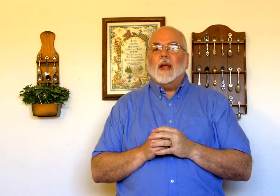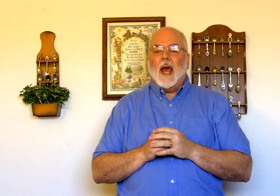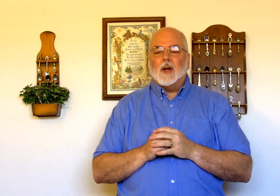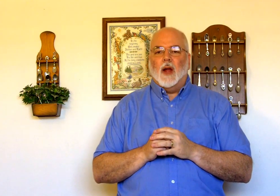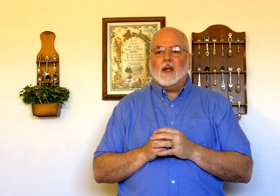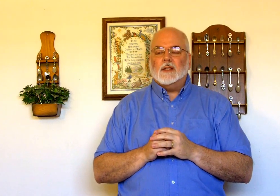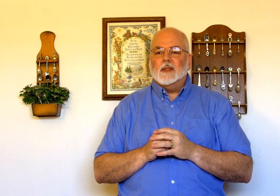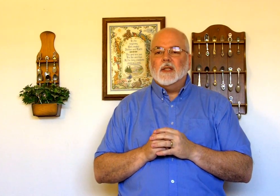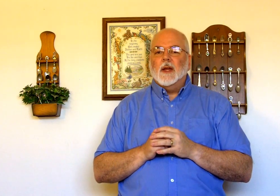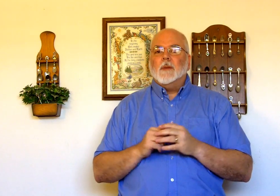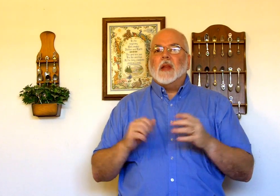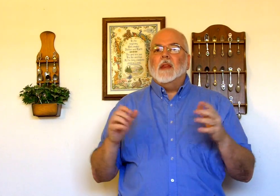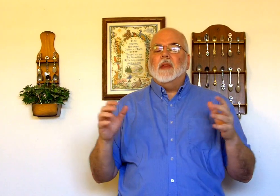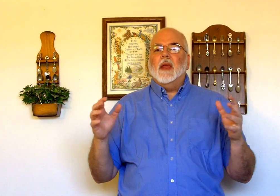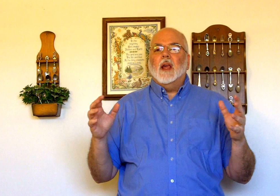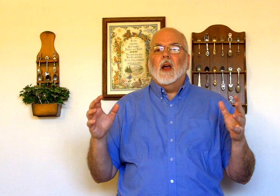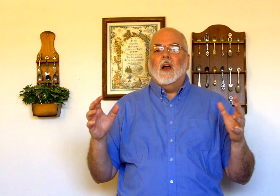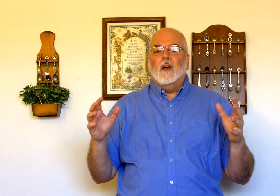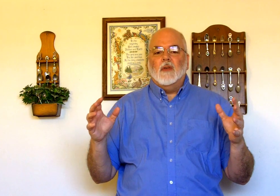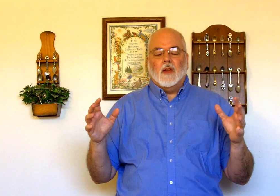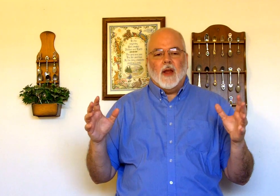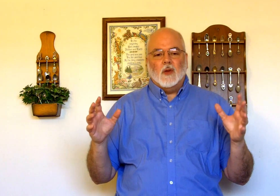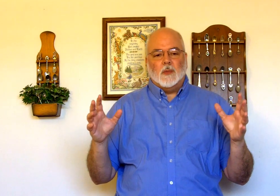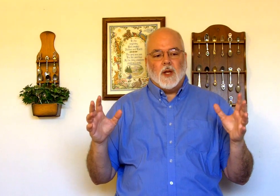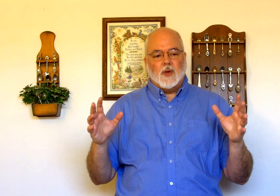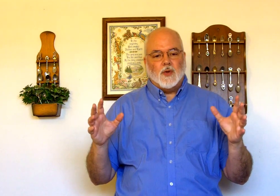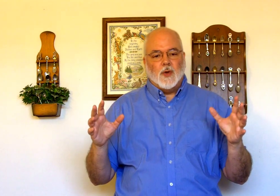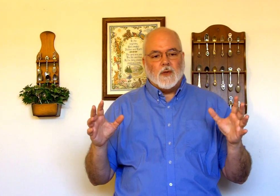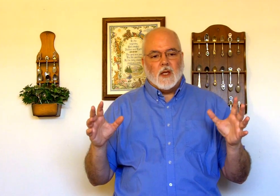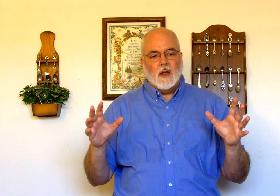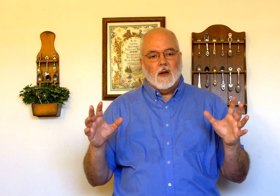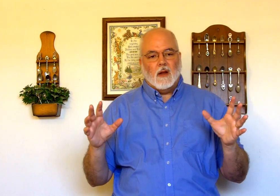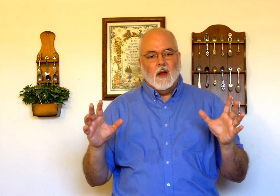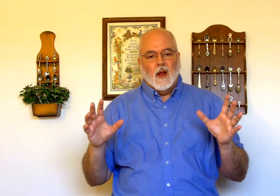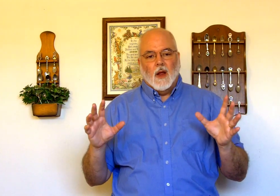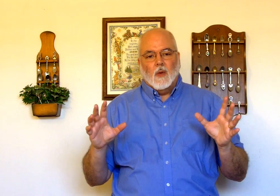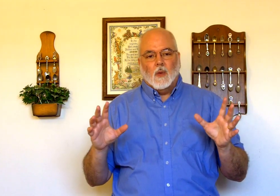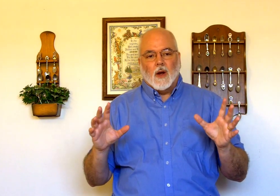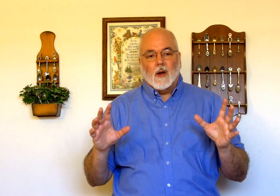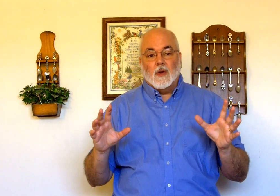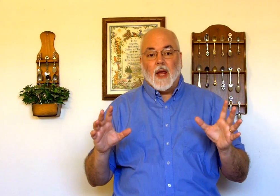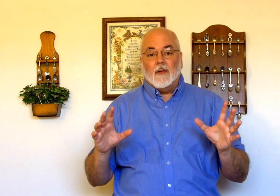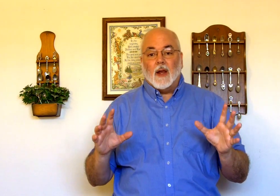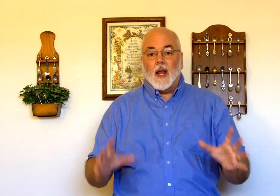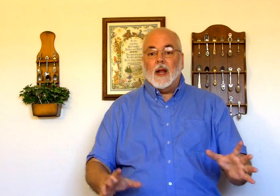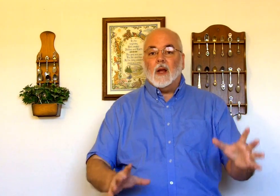cataracts think of those pictures you've seen where you have a lighthouse